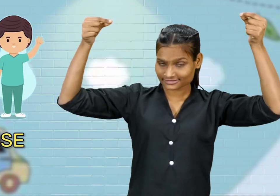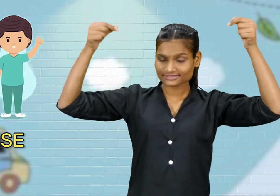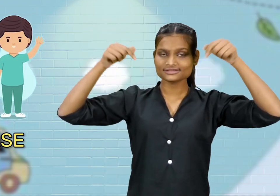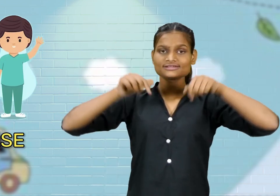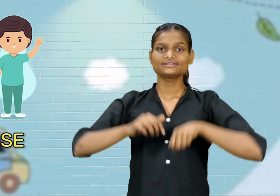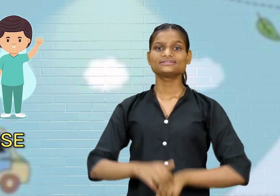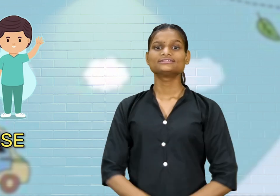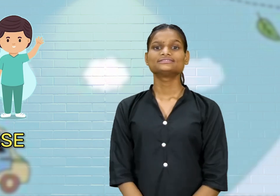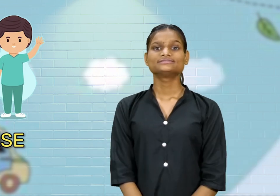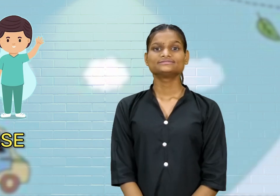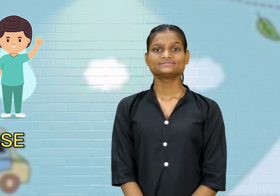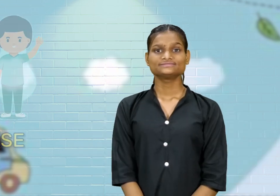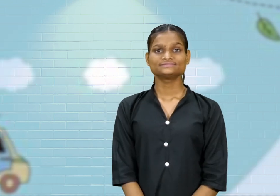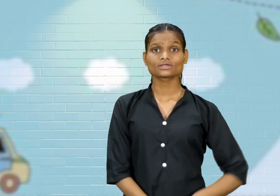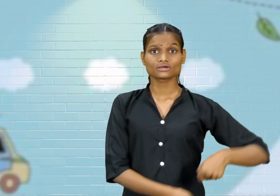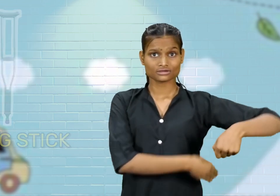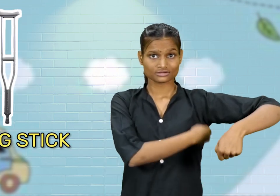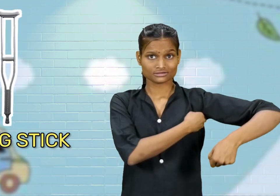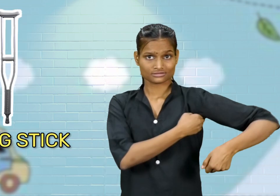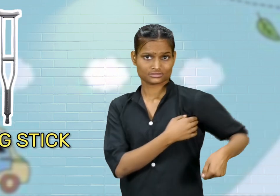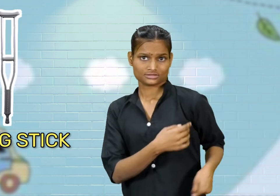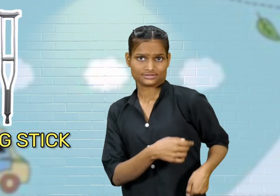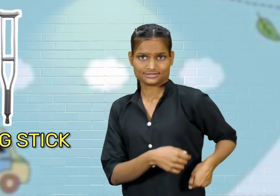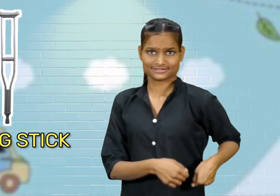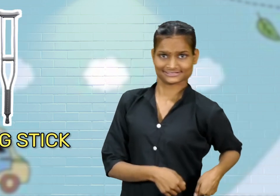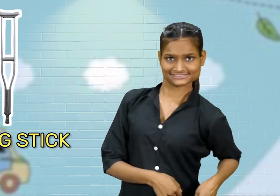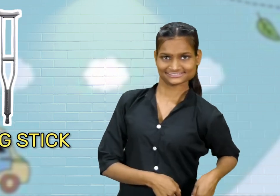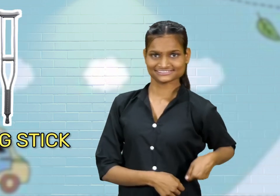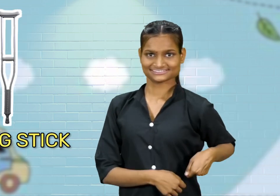walking stick,